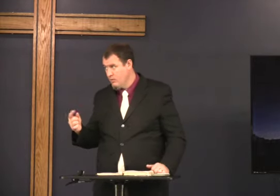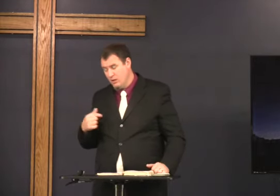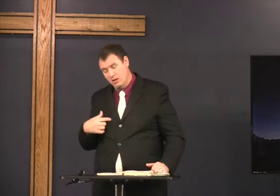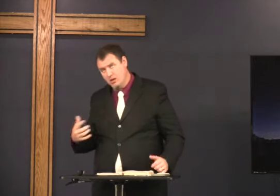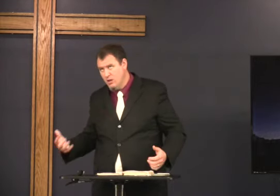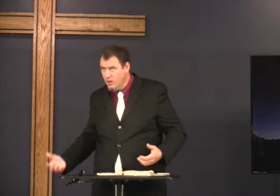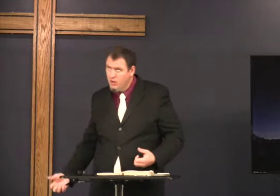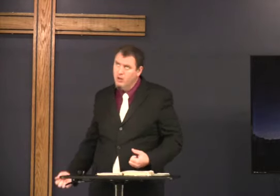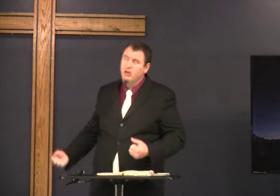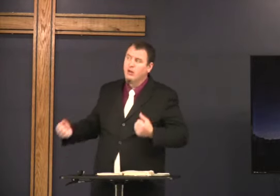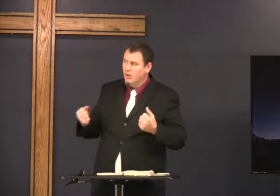Paul is